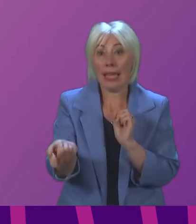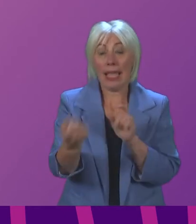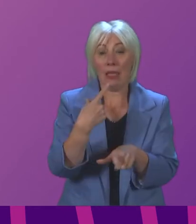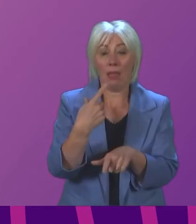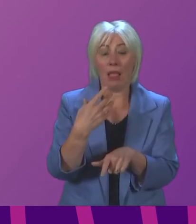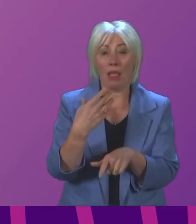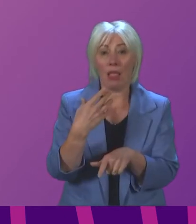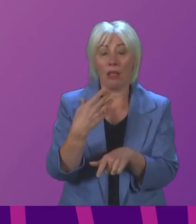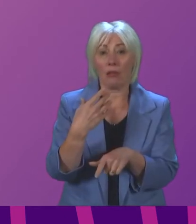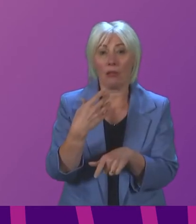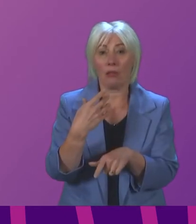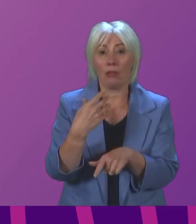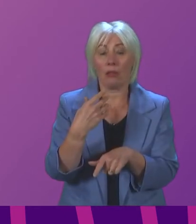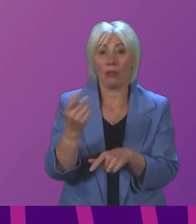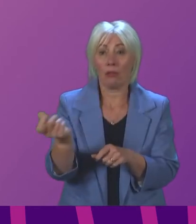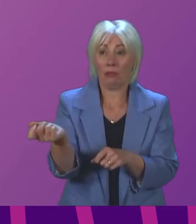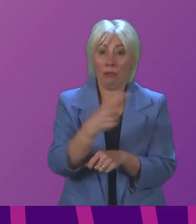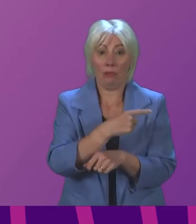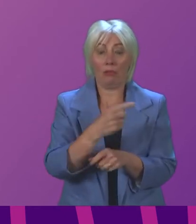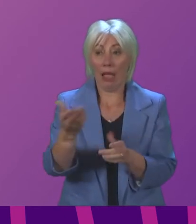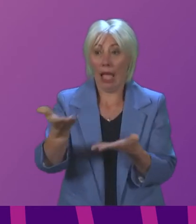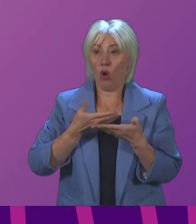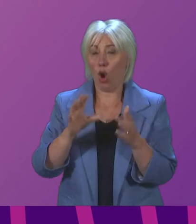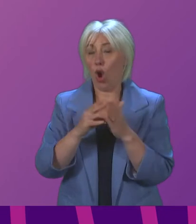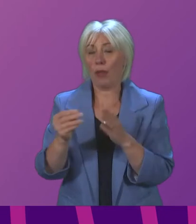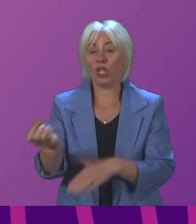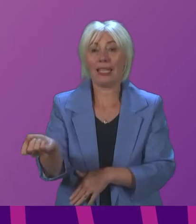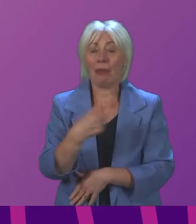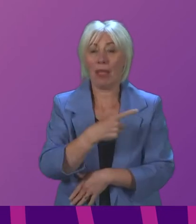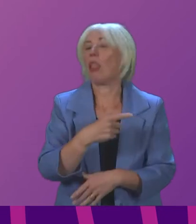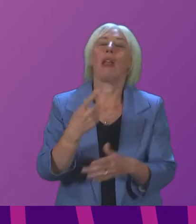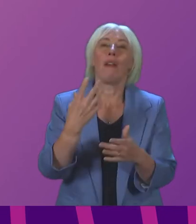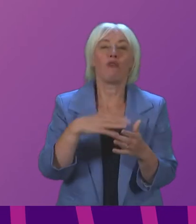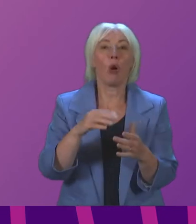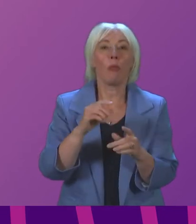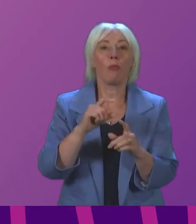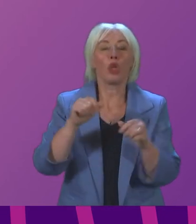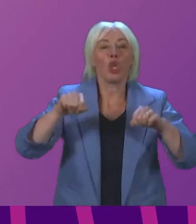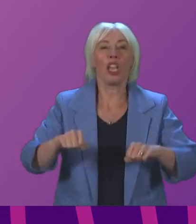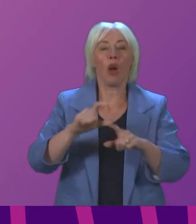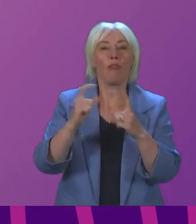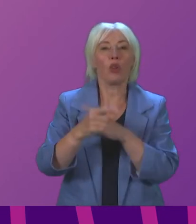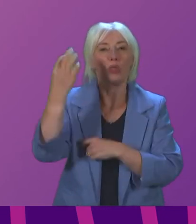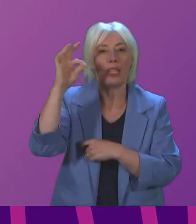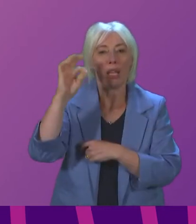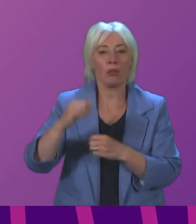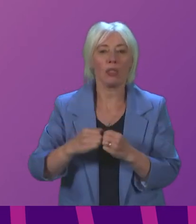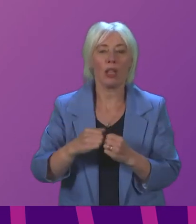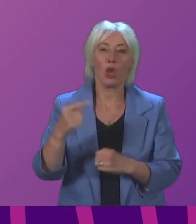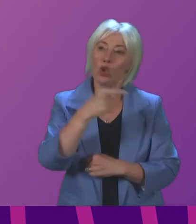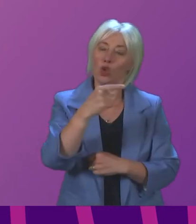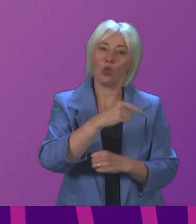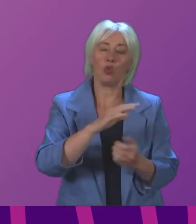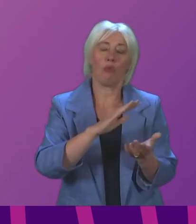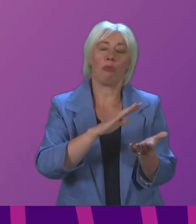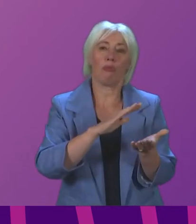that was sent directly to the cabinet secretary for health from the chairman of the community council who says hi Humza I'm